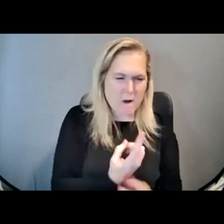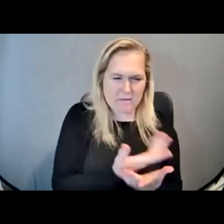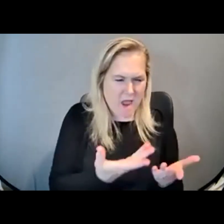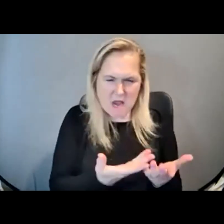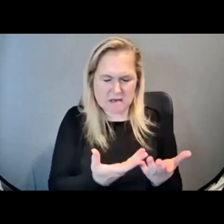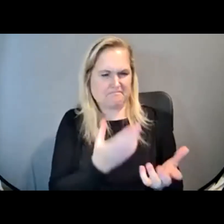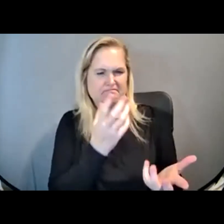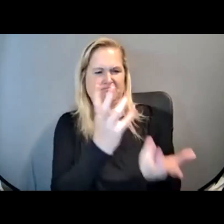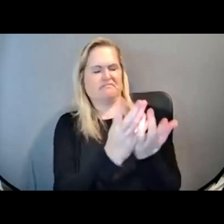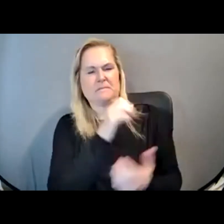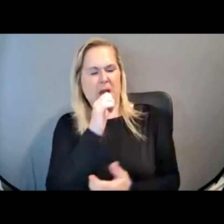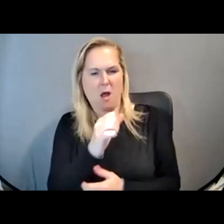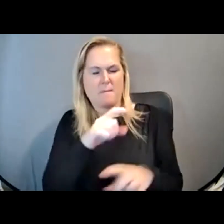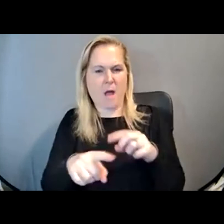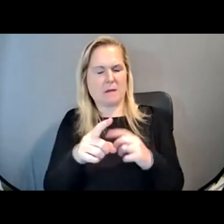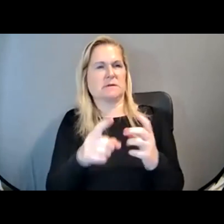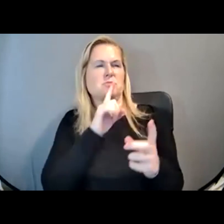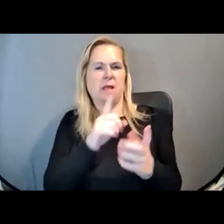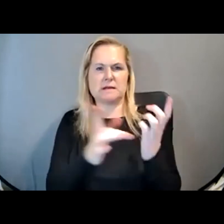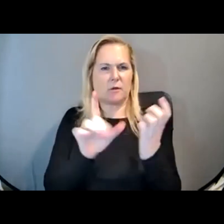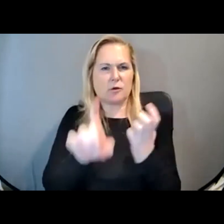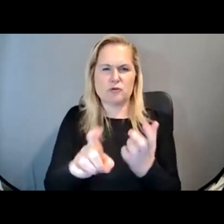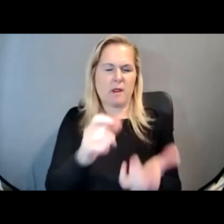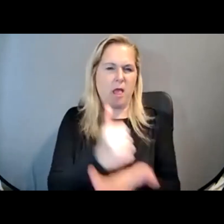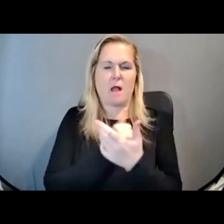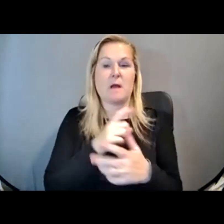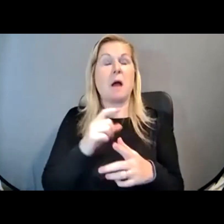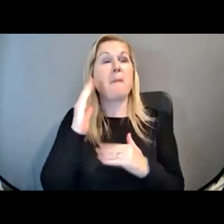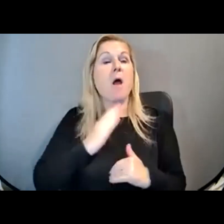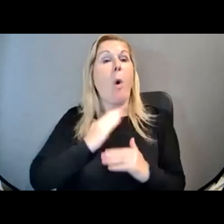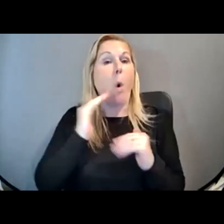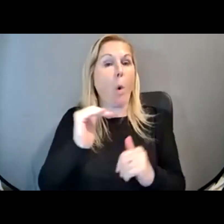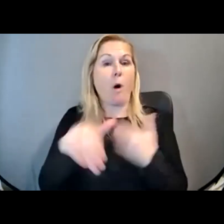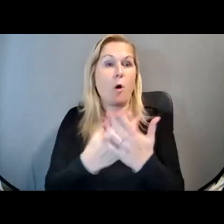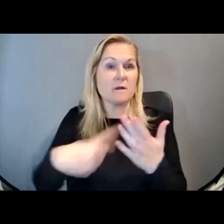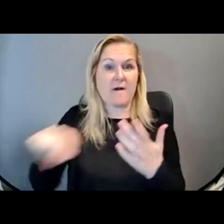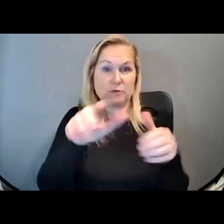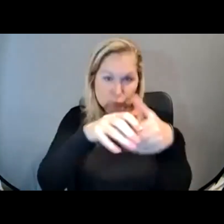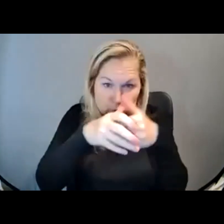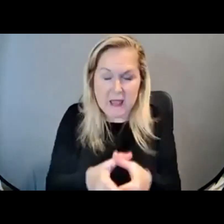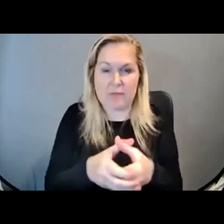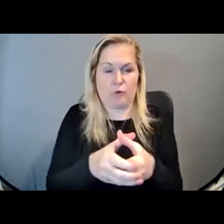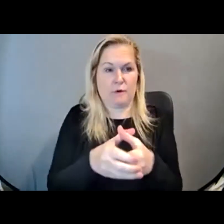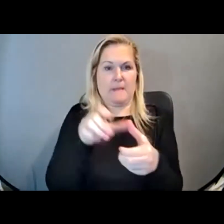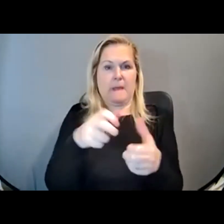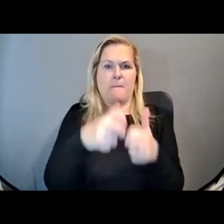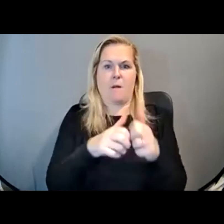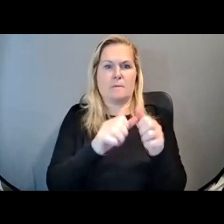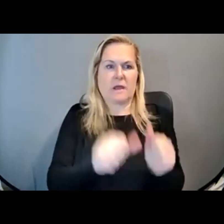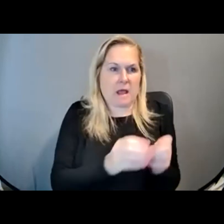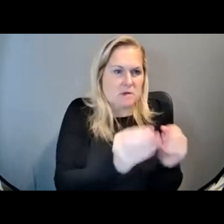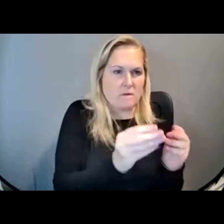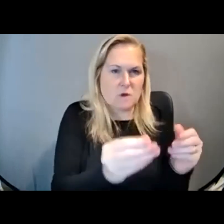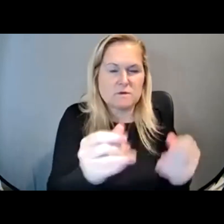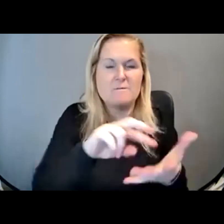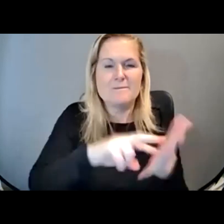And I'm hopeful that as we all come together, problems like these are ones that we can solve to make the world a little bit easier and